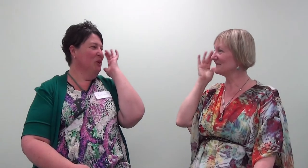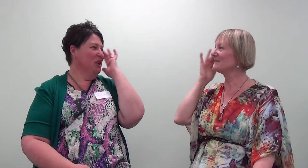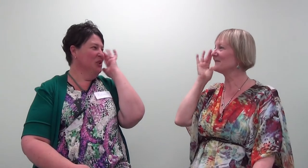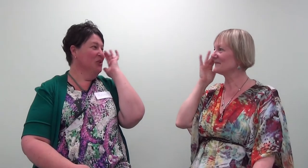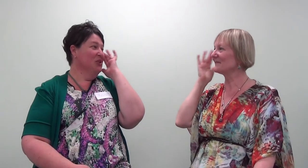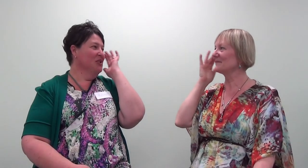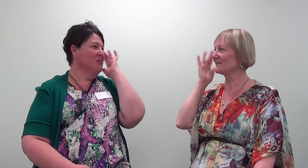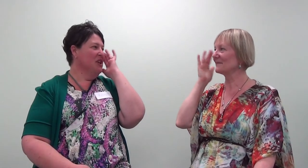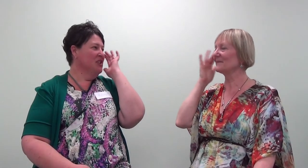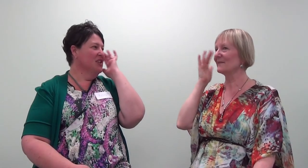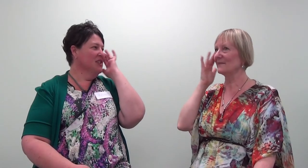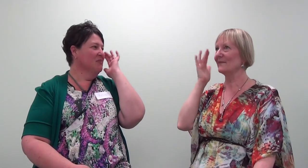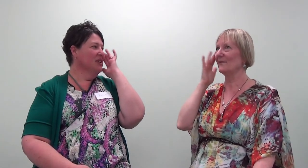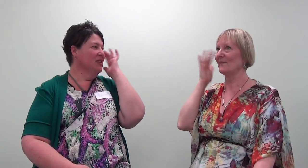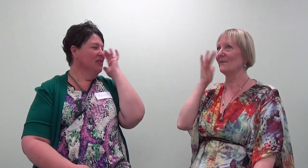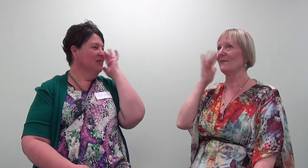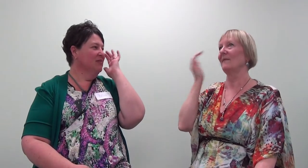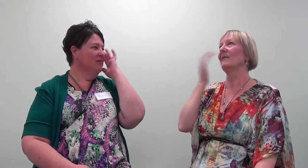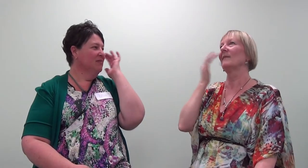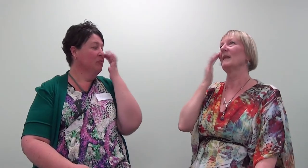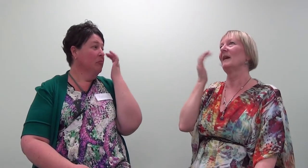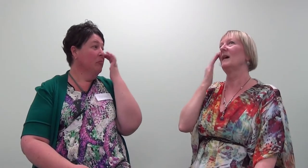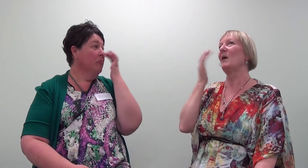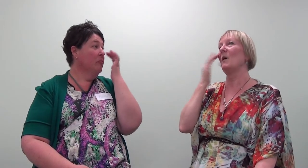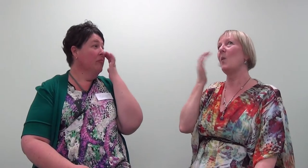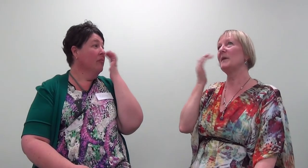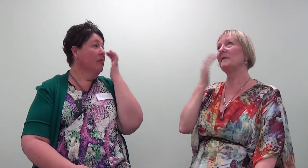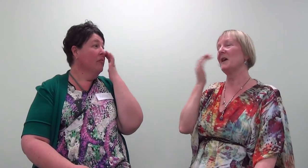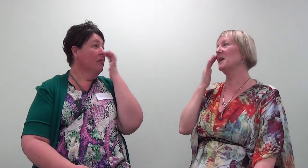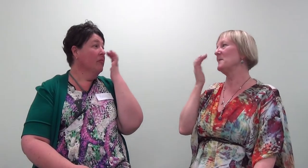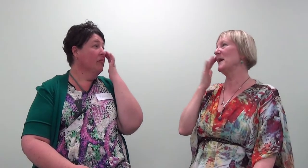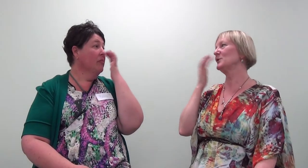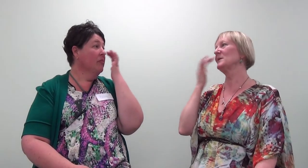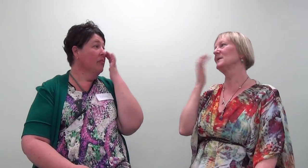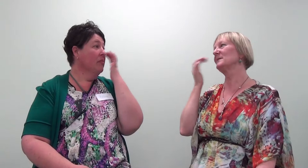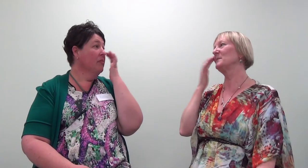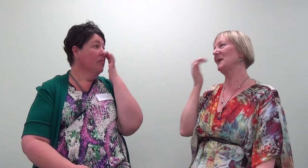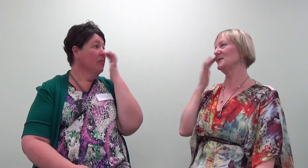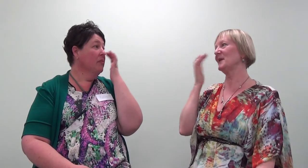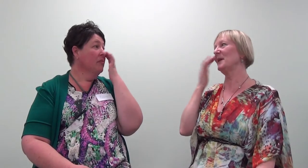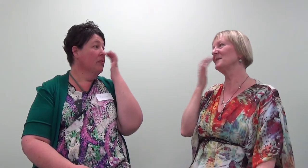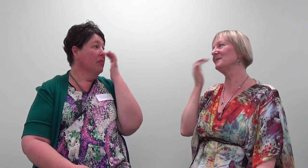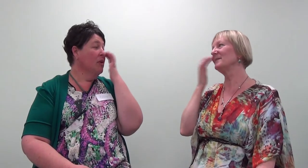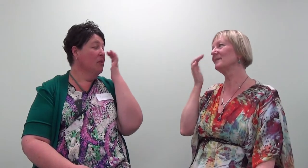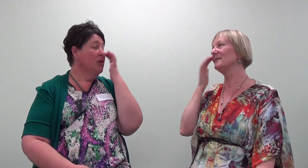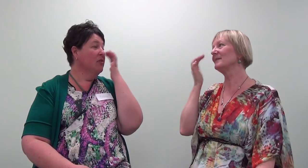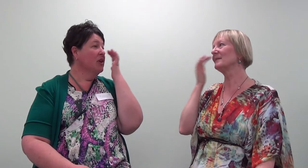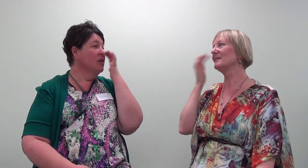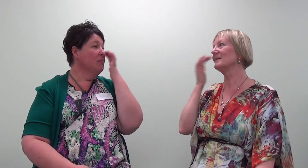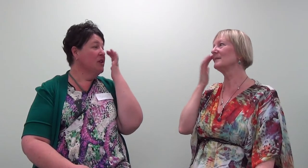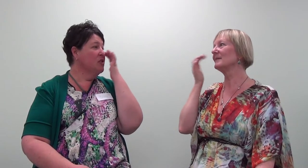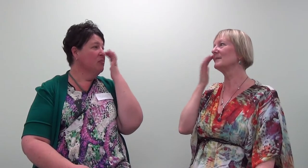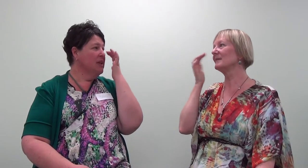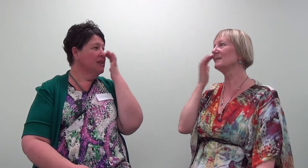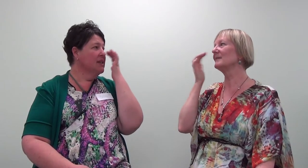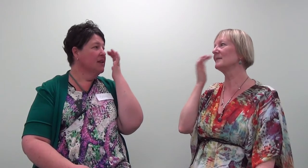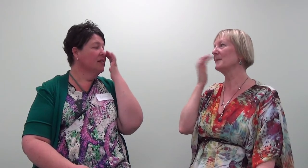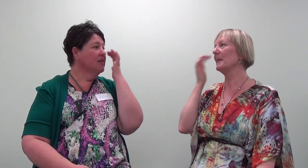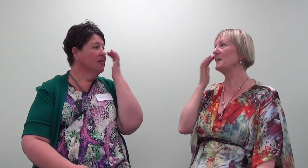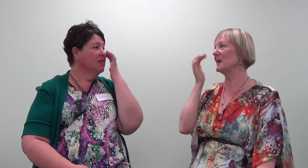body can do just imagining something? I wonder if I can imagine pace there in